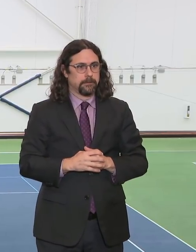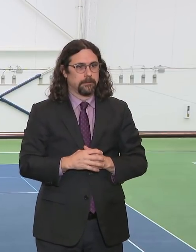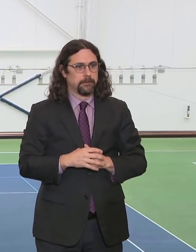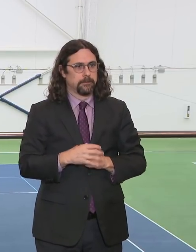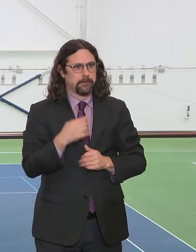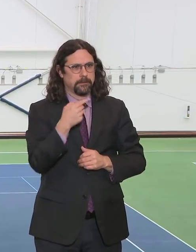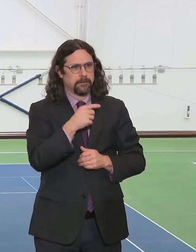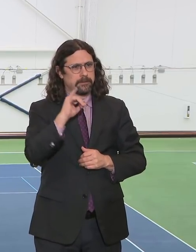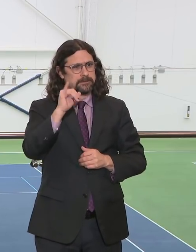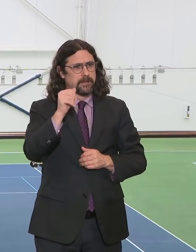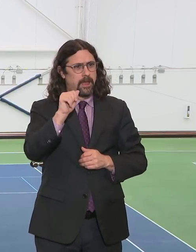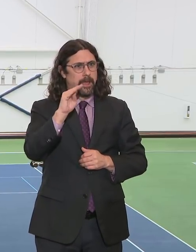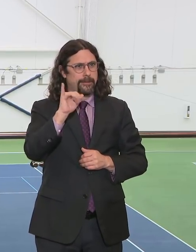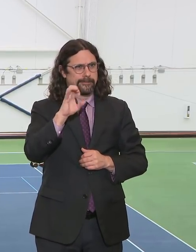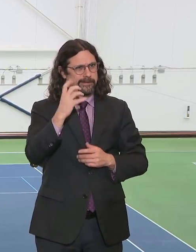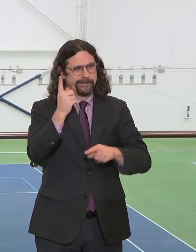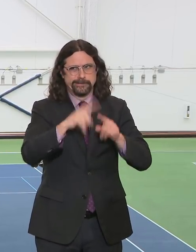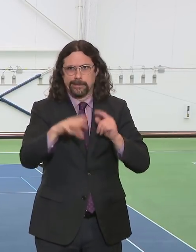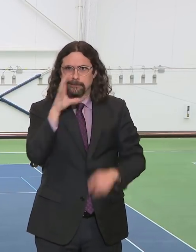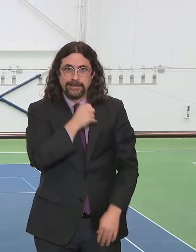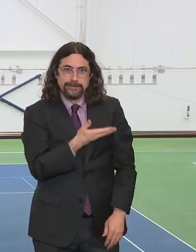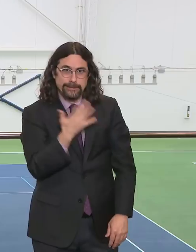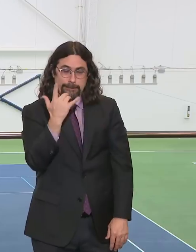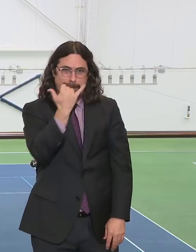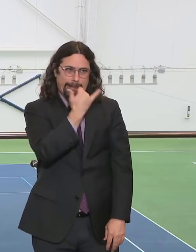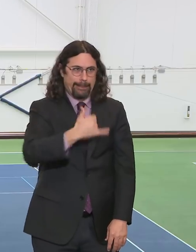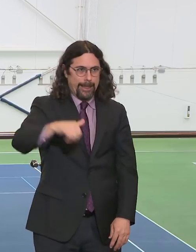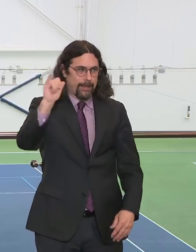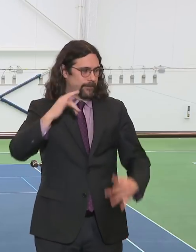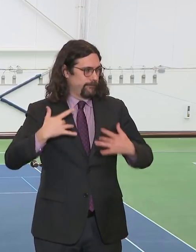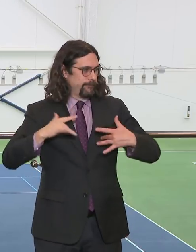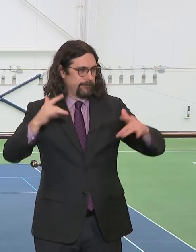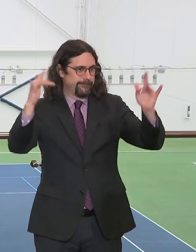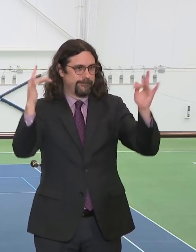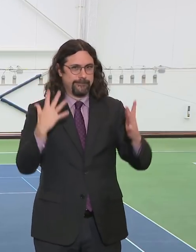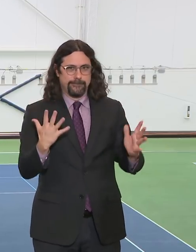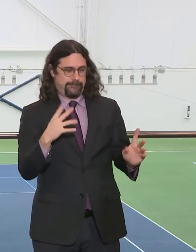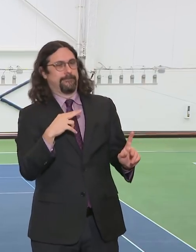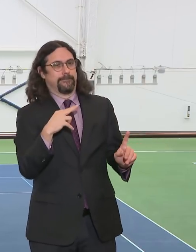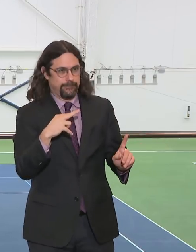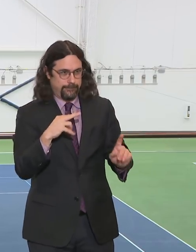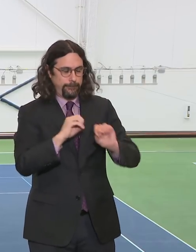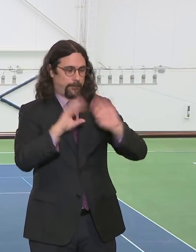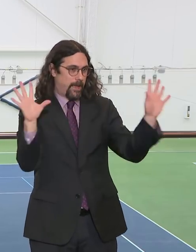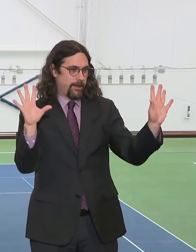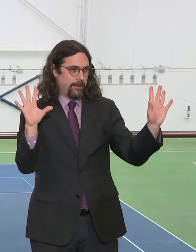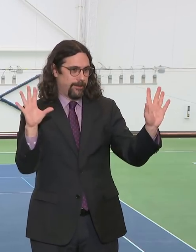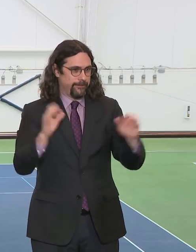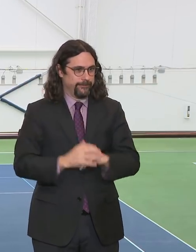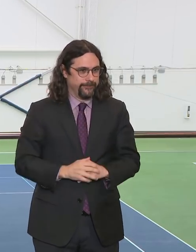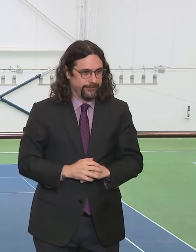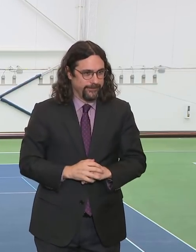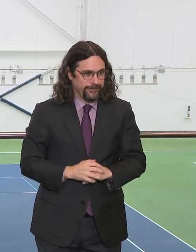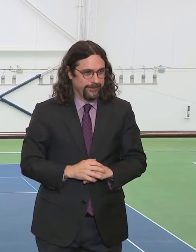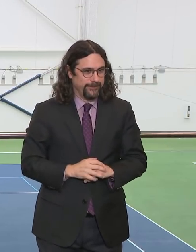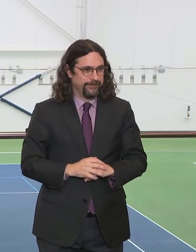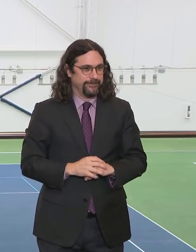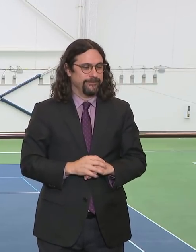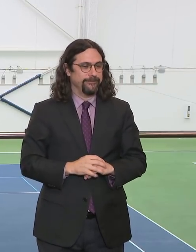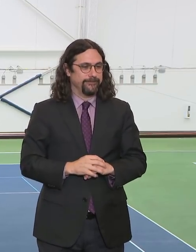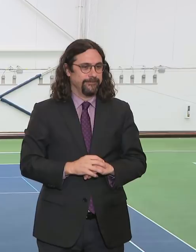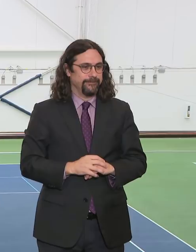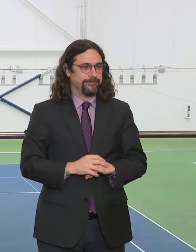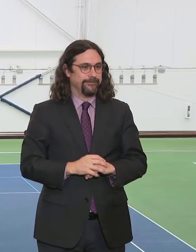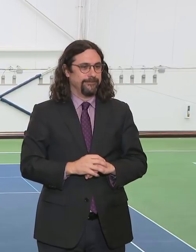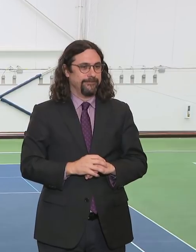you. You're very visible right now. Very visible. And we're going to be joined in a moment from Health and Hospitals. It's obviously a